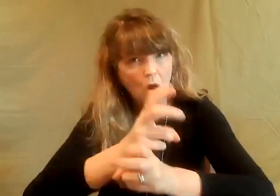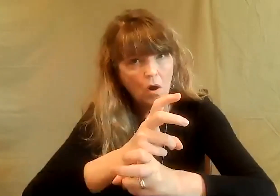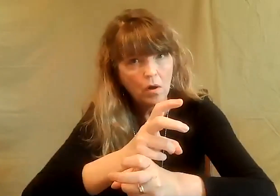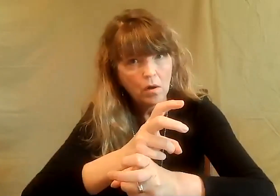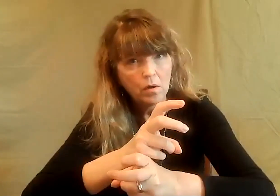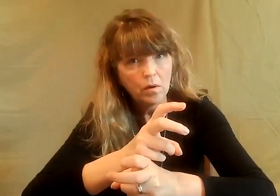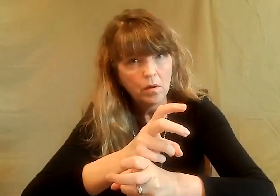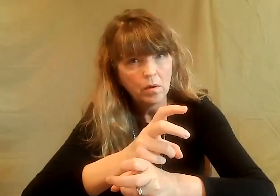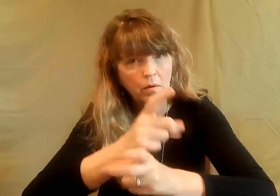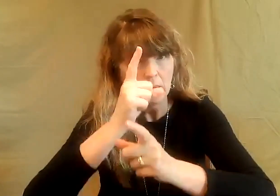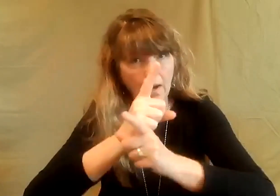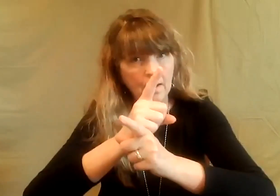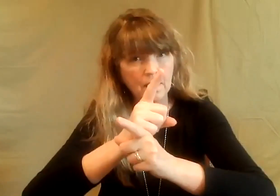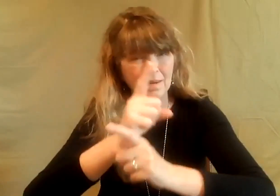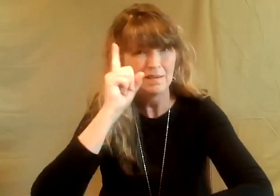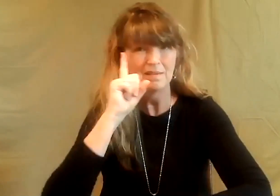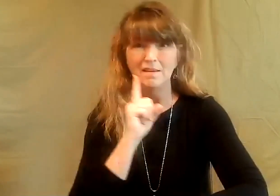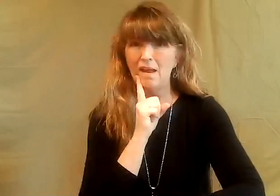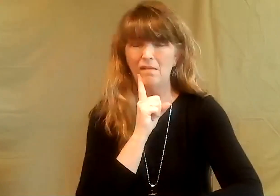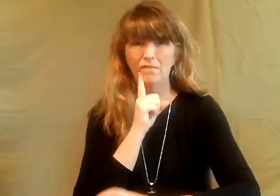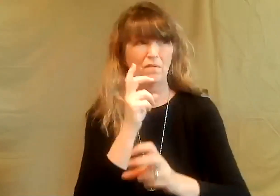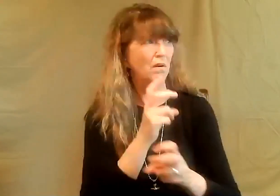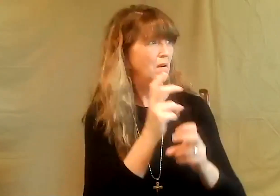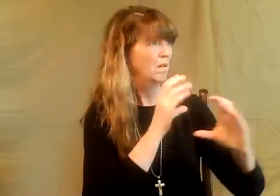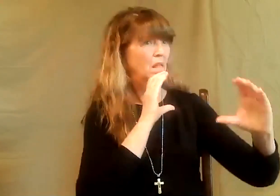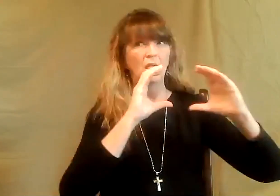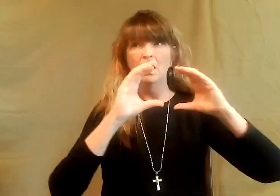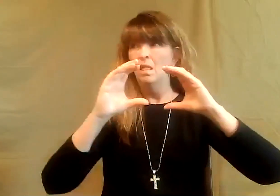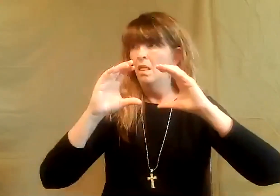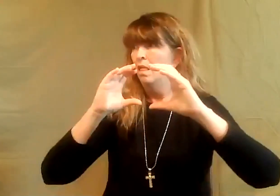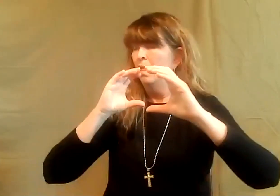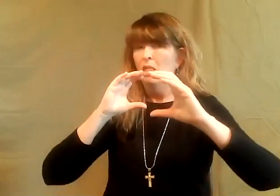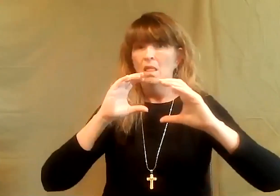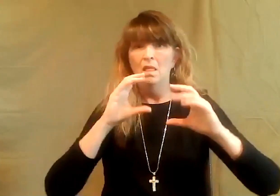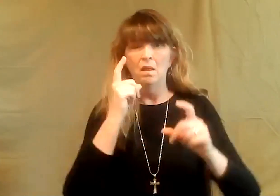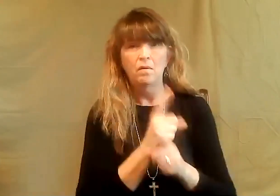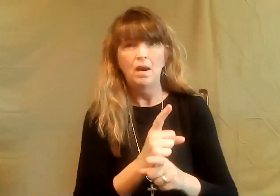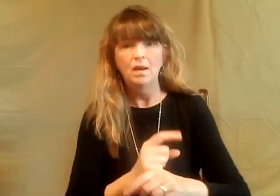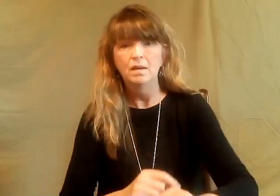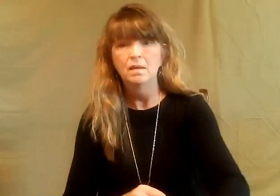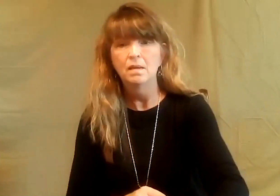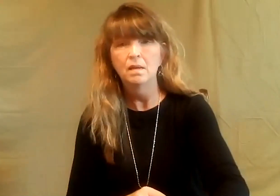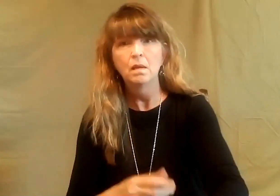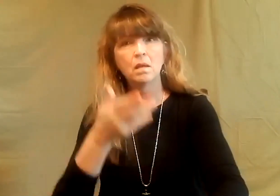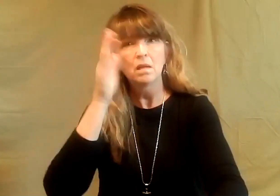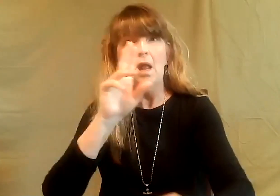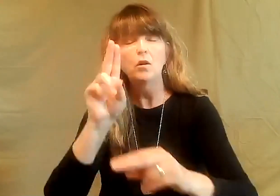hear God's word as easily. It's hard for us, right? Communication can be a barrier. can be a wall, right?